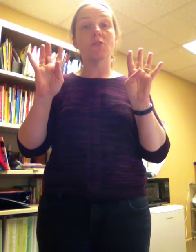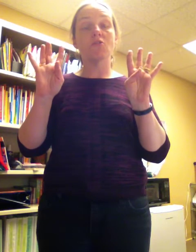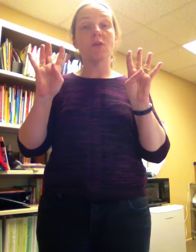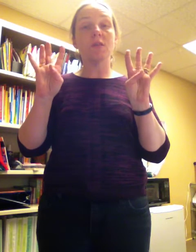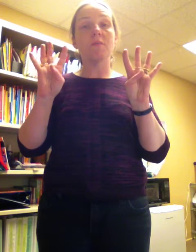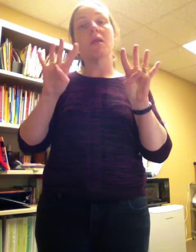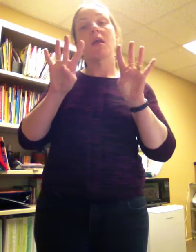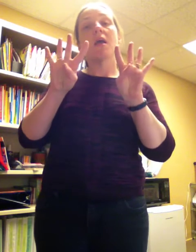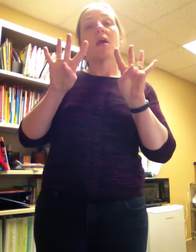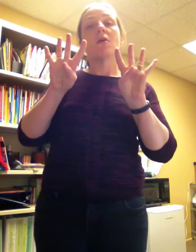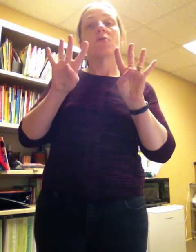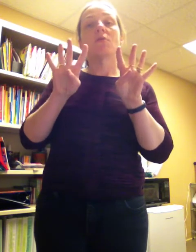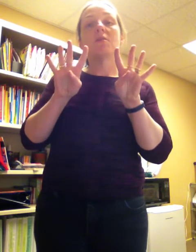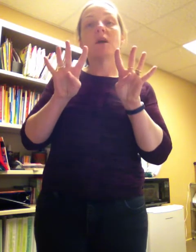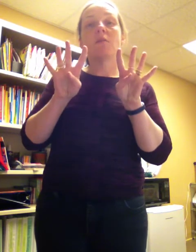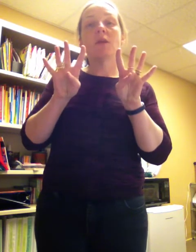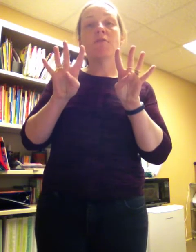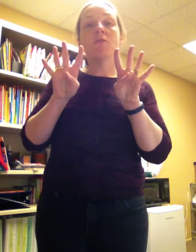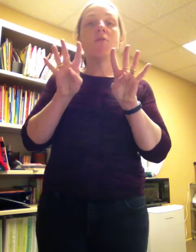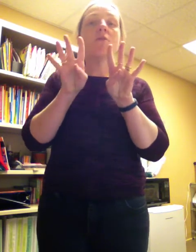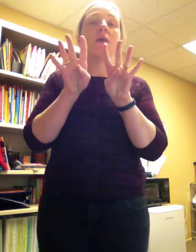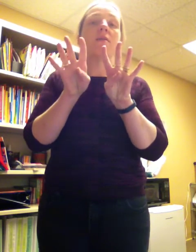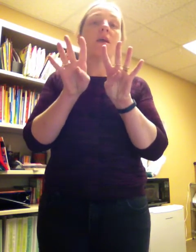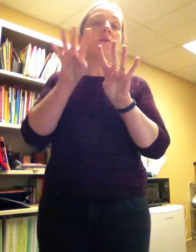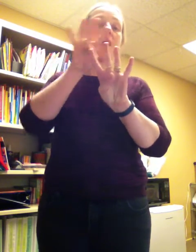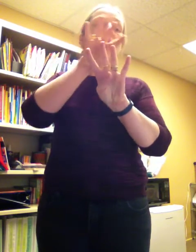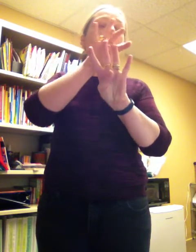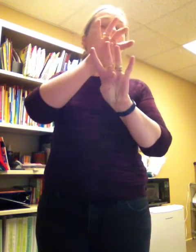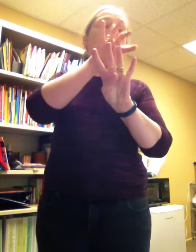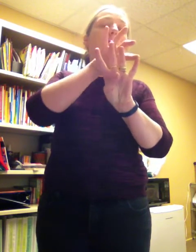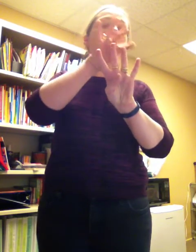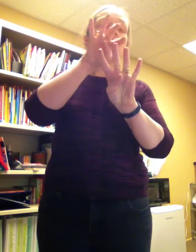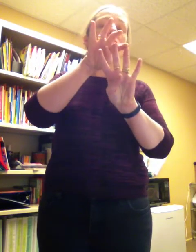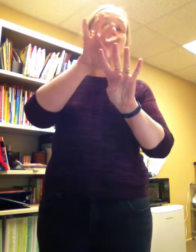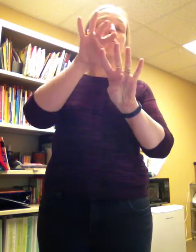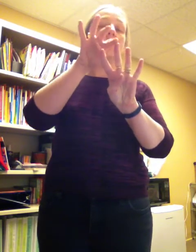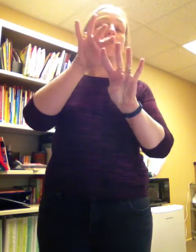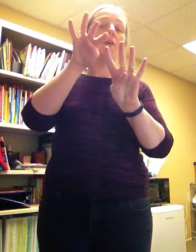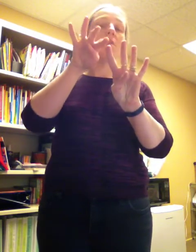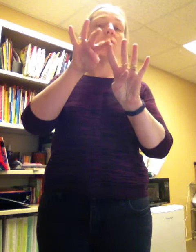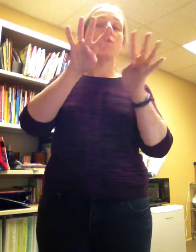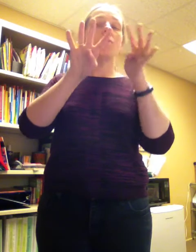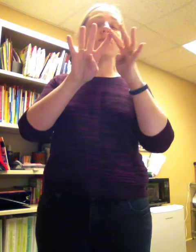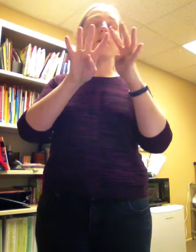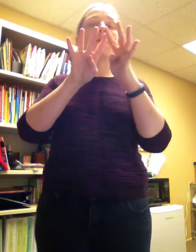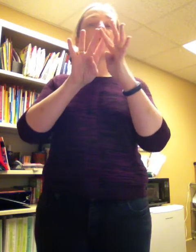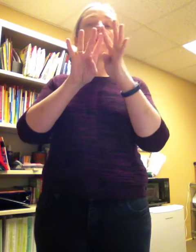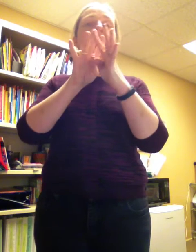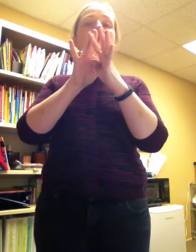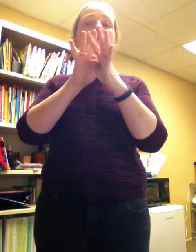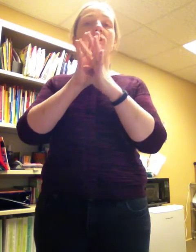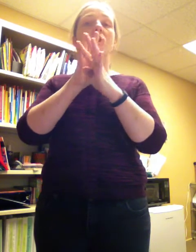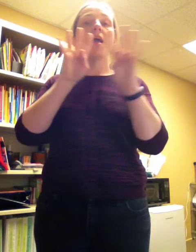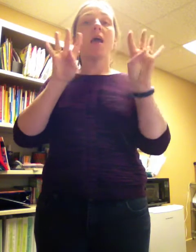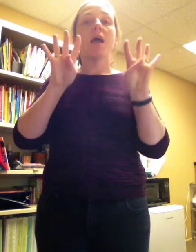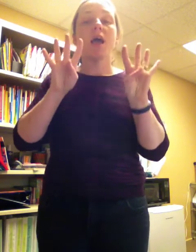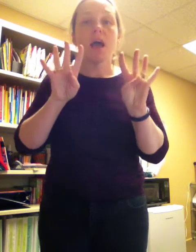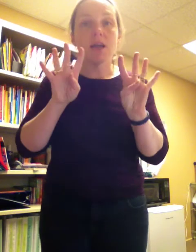to join them. So we doubled our four and now we have, let's count one, two, three, four, five, six, seven, eight